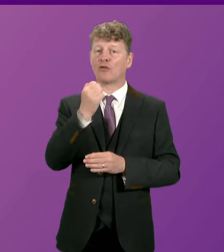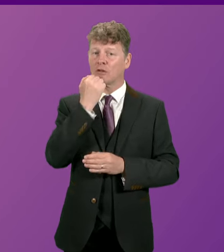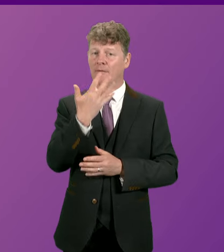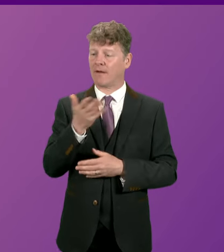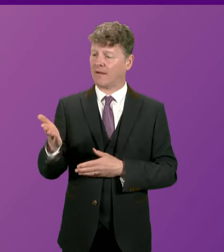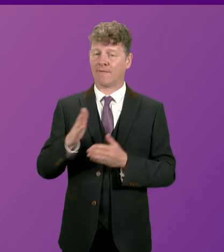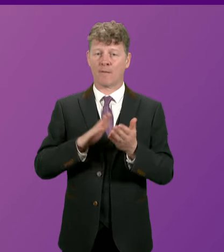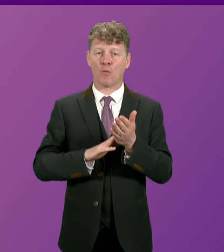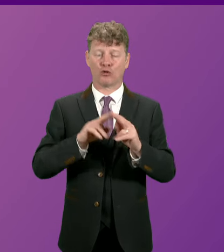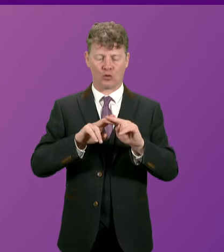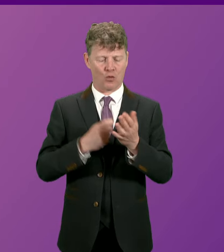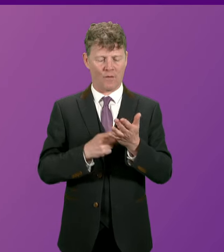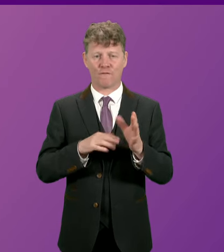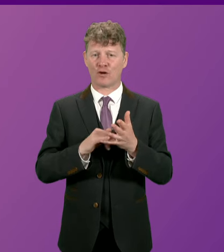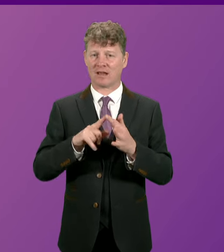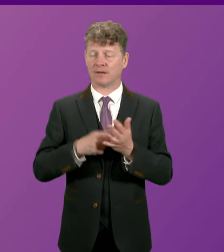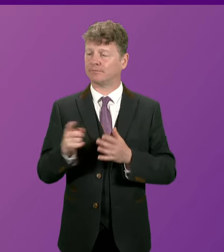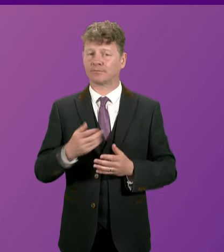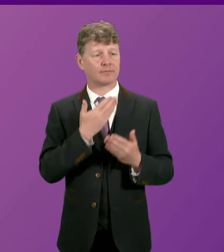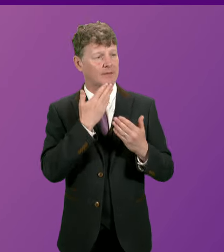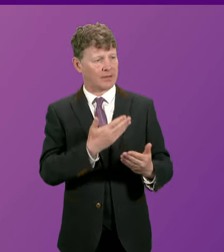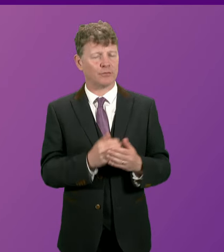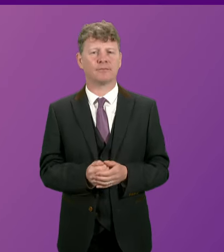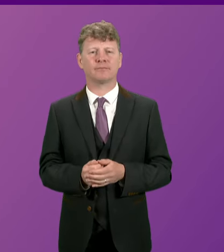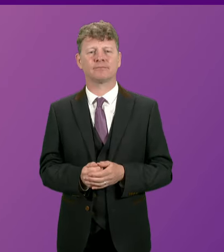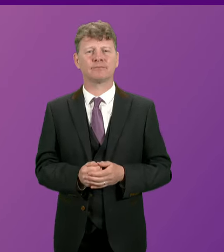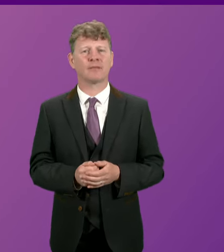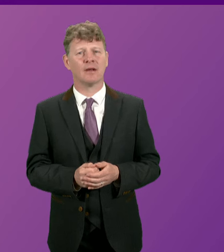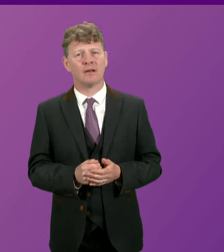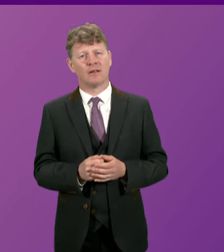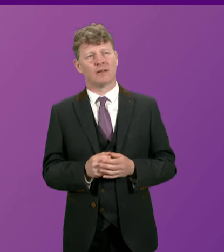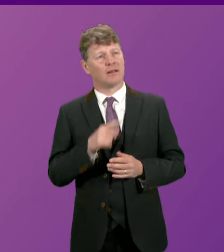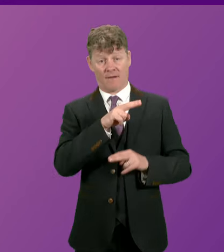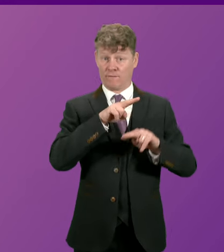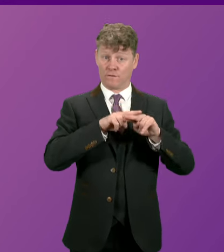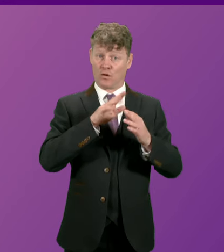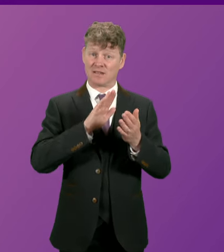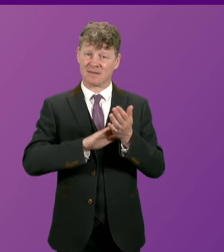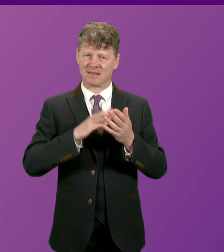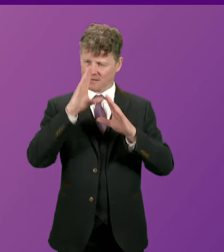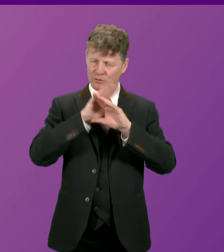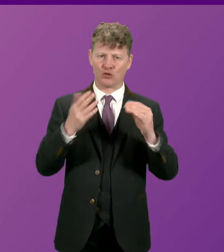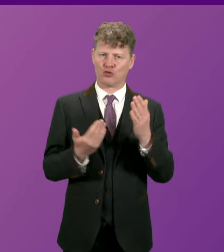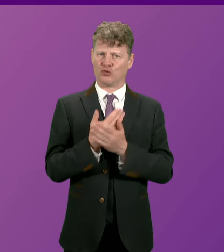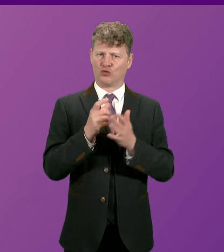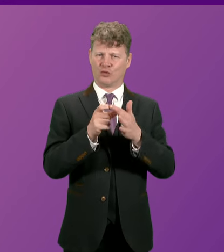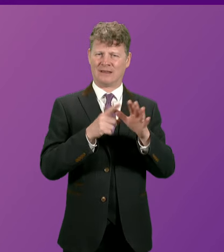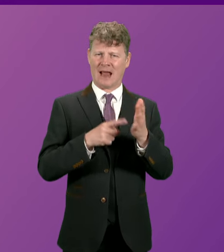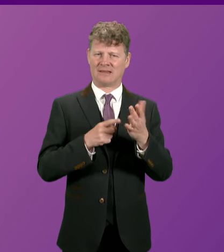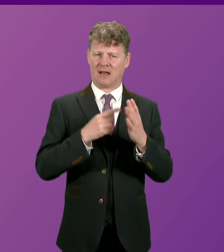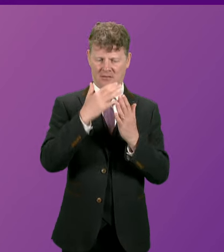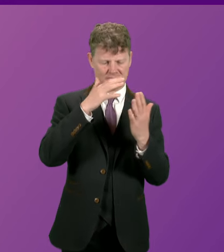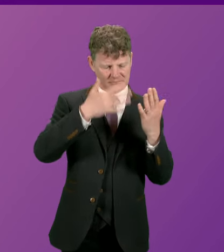Thank you thank you presenting officer to ask the first minister in light of new reported data that nearly one in five